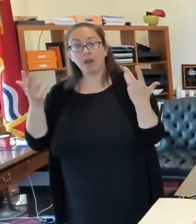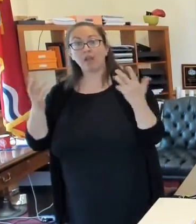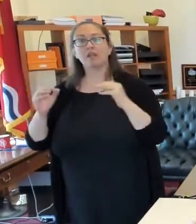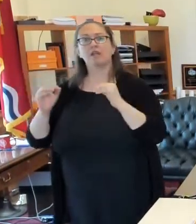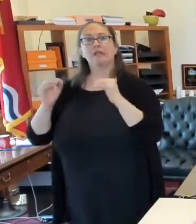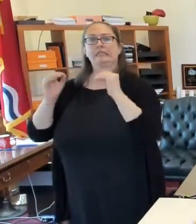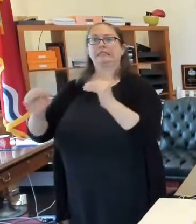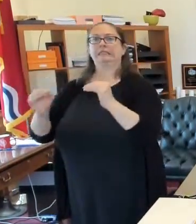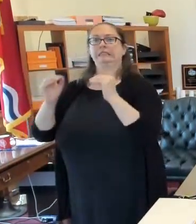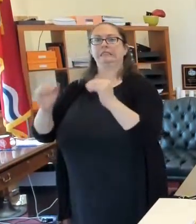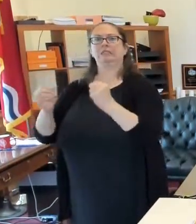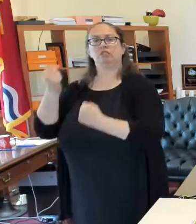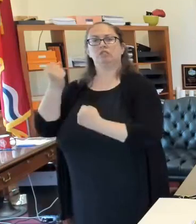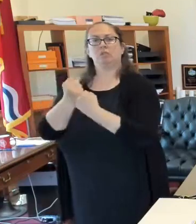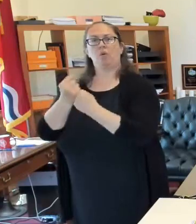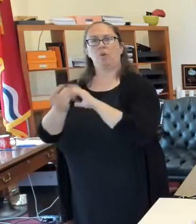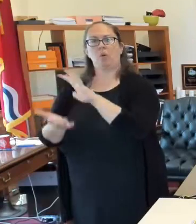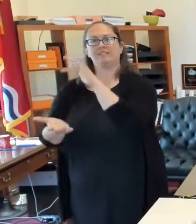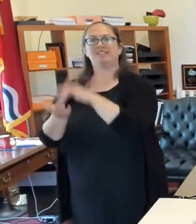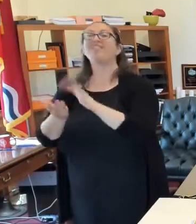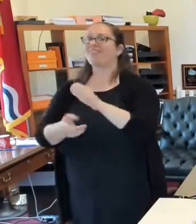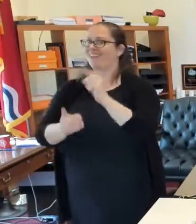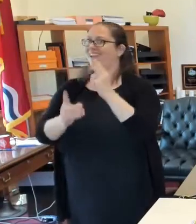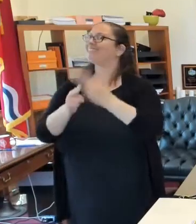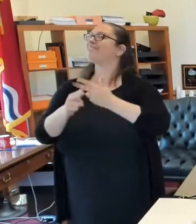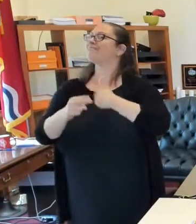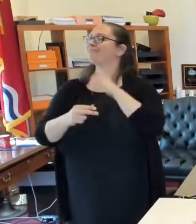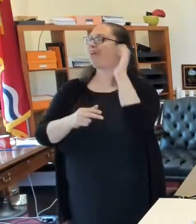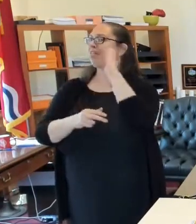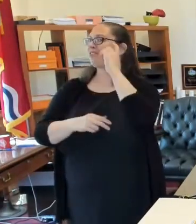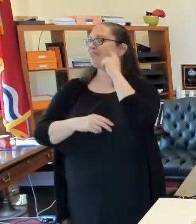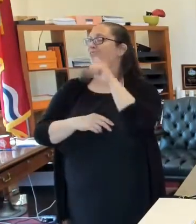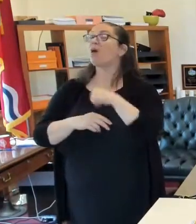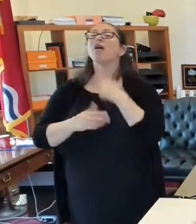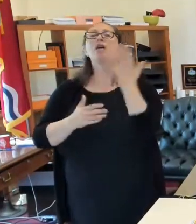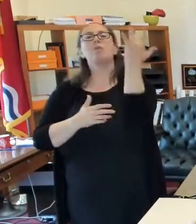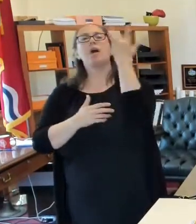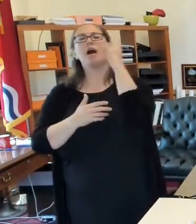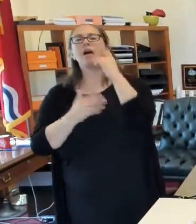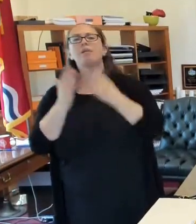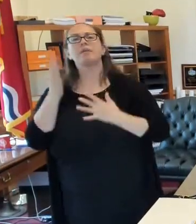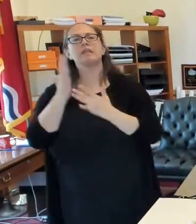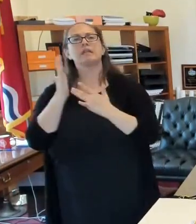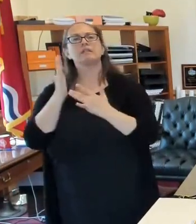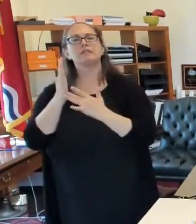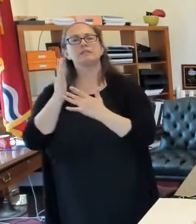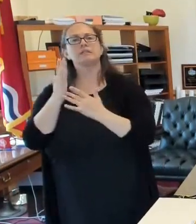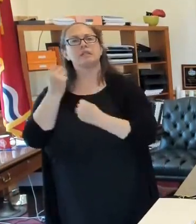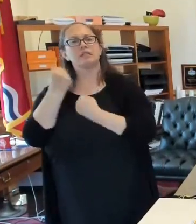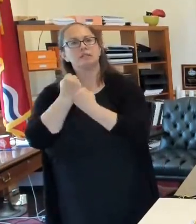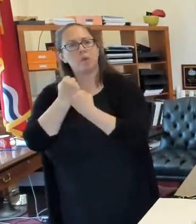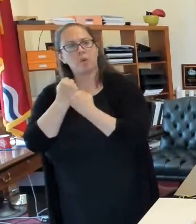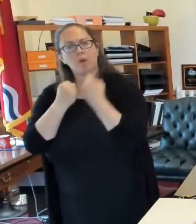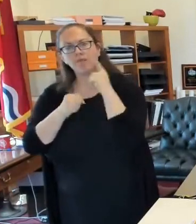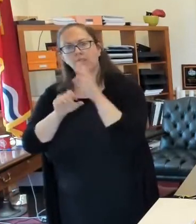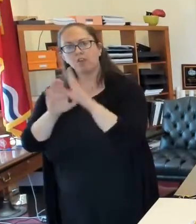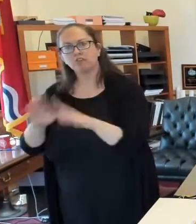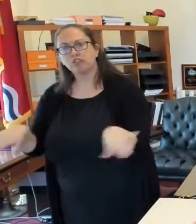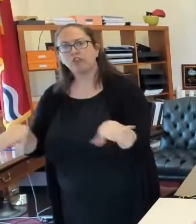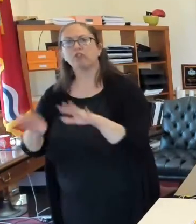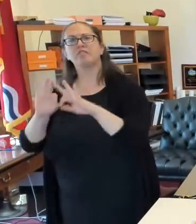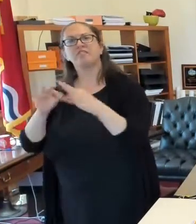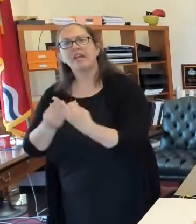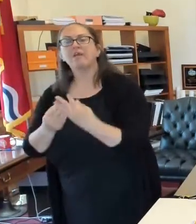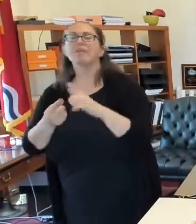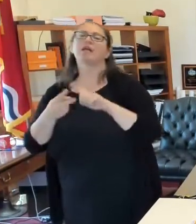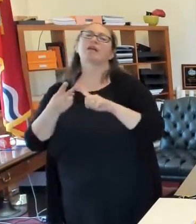centers. That was sort the words I was looking for. In order to lend tech support to kids and to families, food,